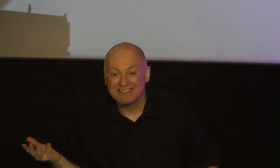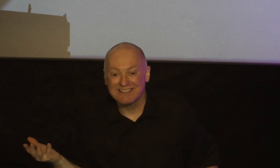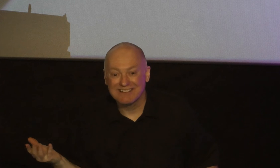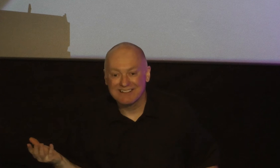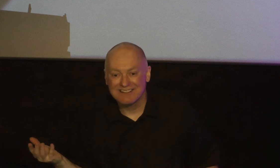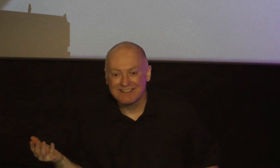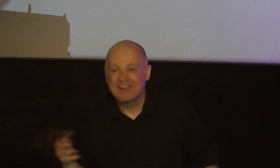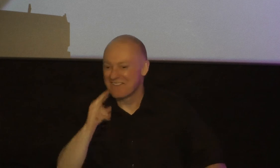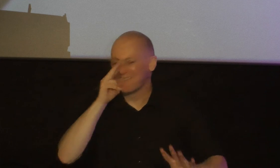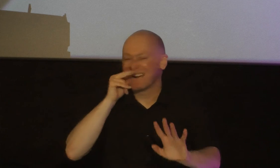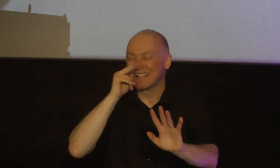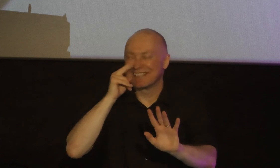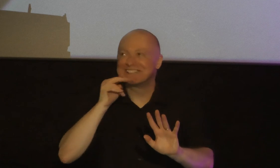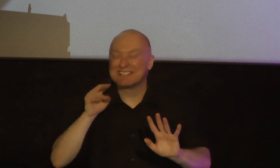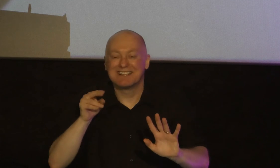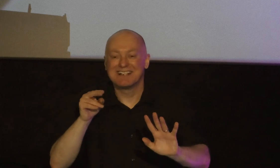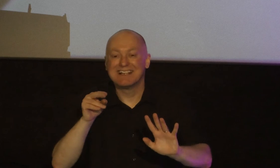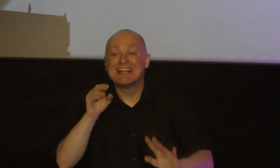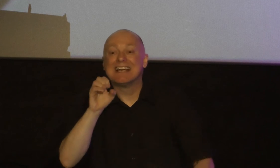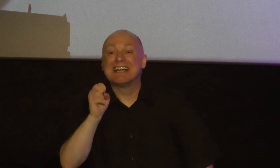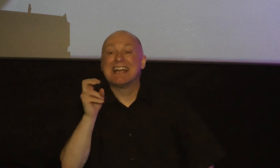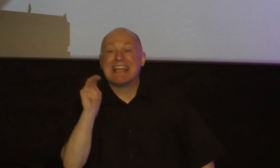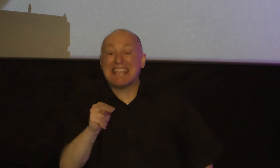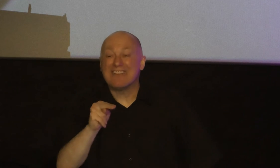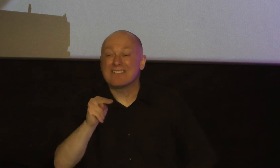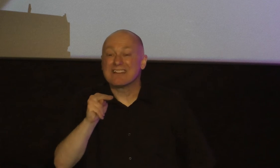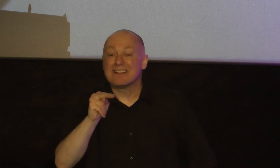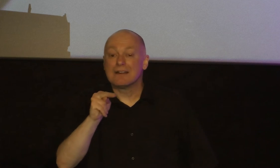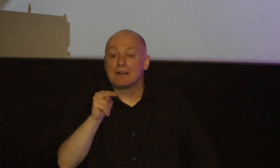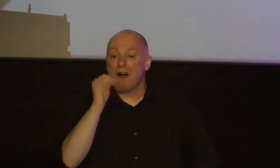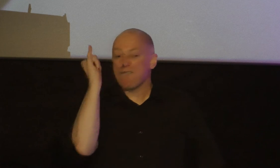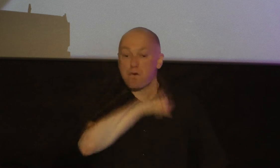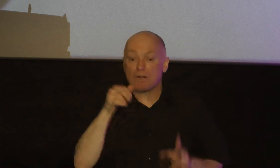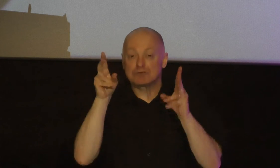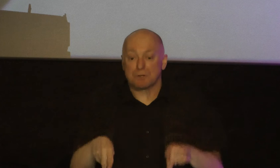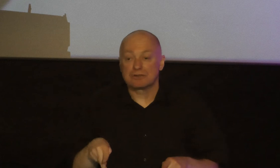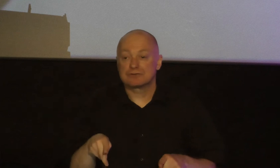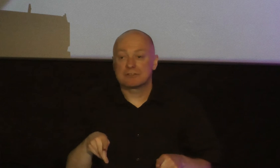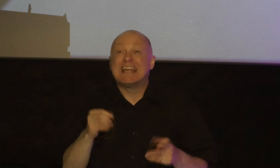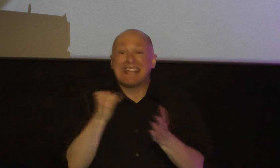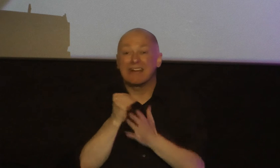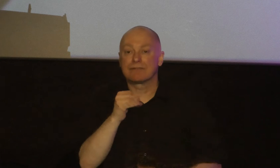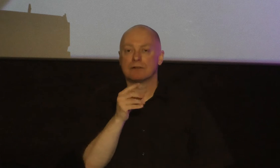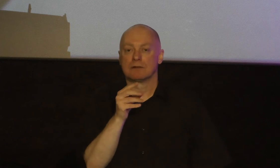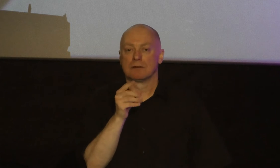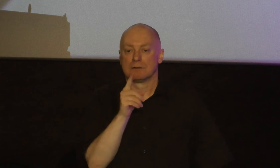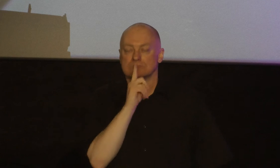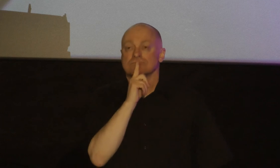this is funny even a fool who keeps silent is considered wise